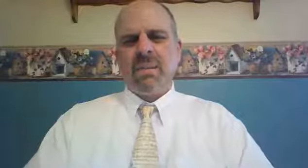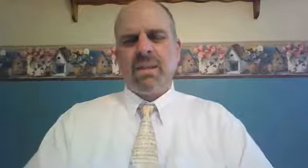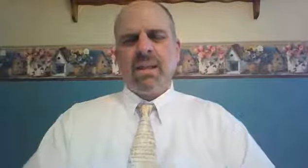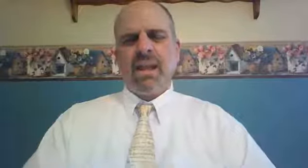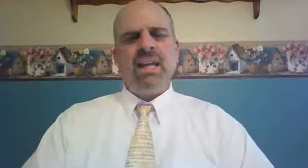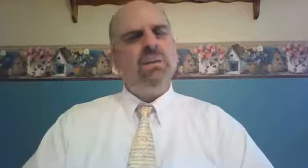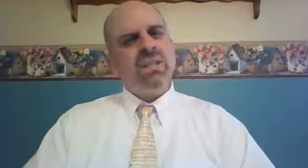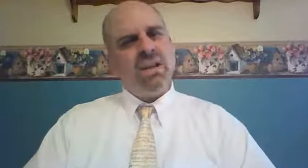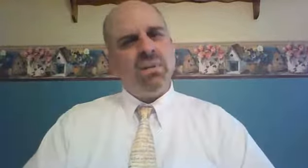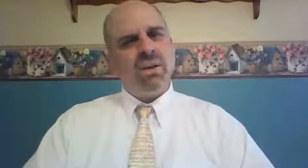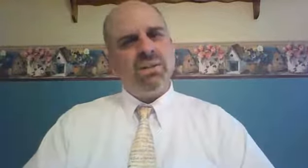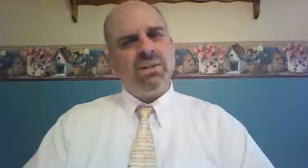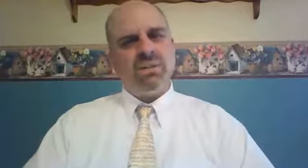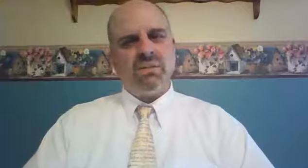And he will tell you what to do.